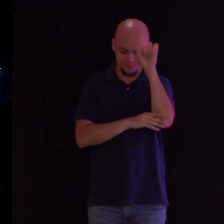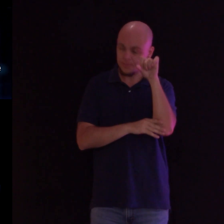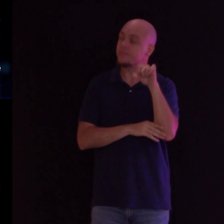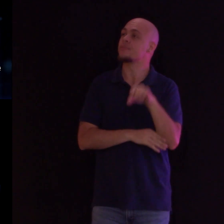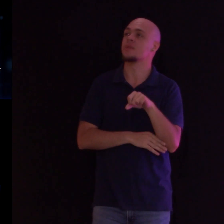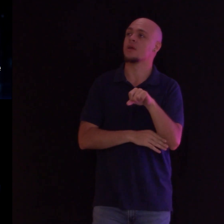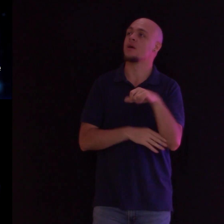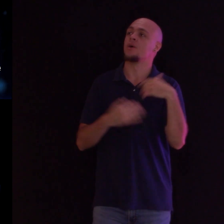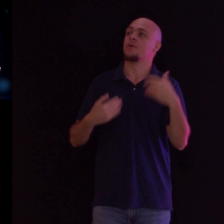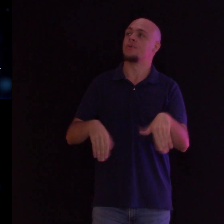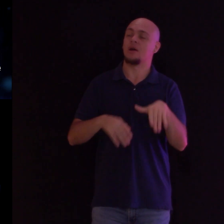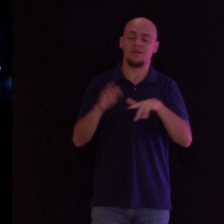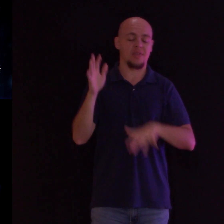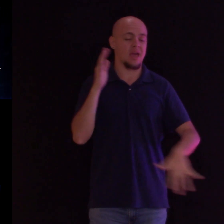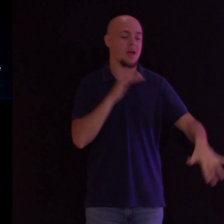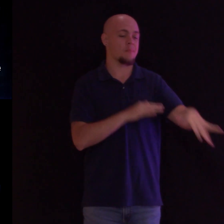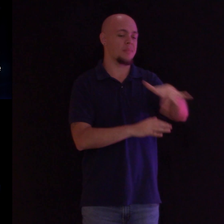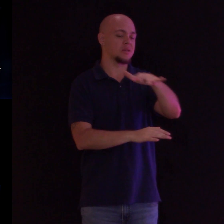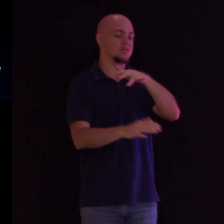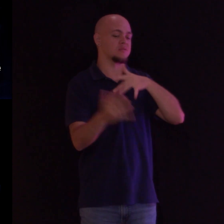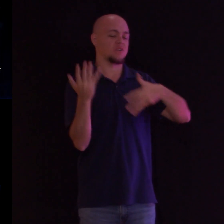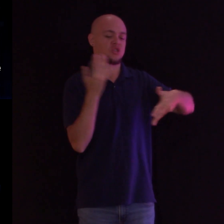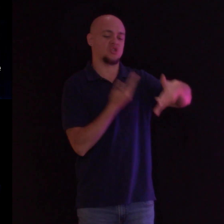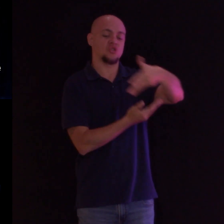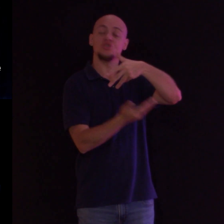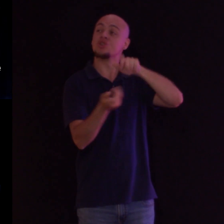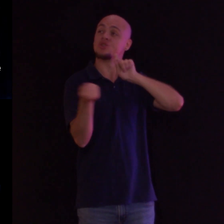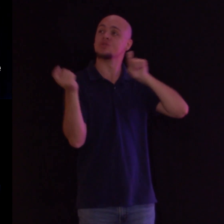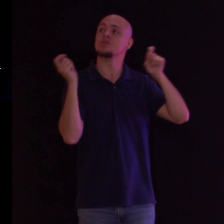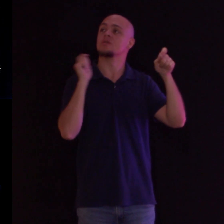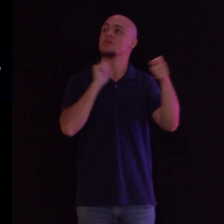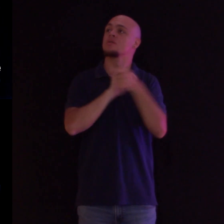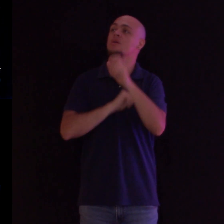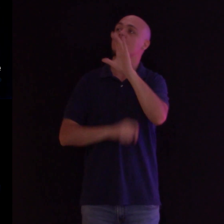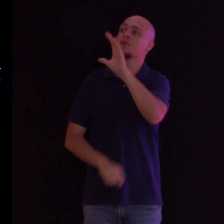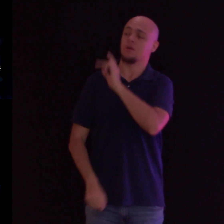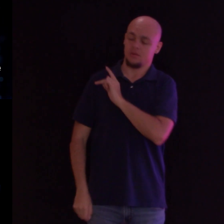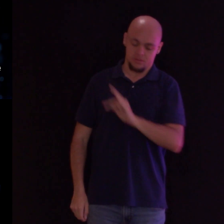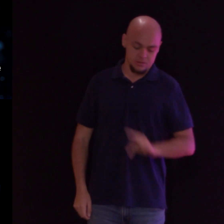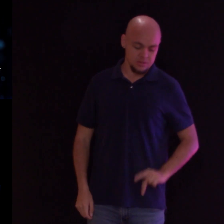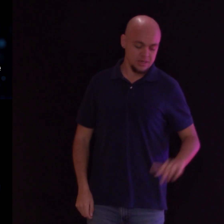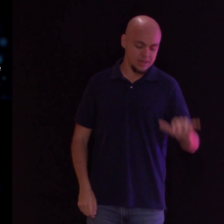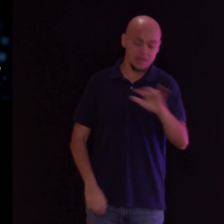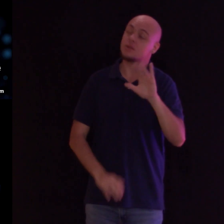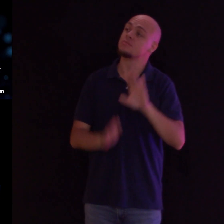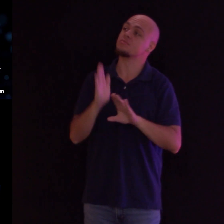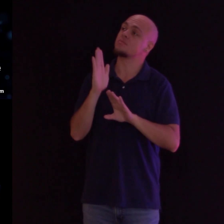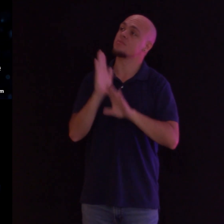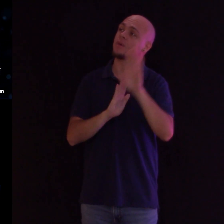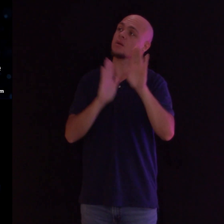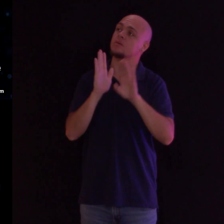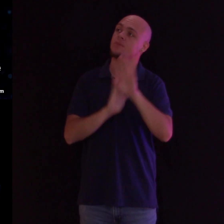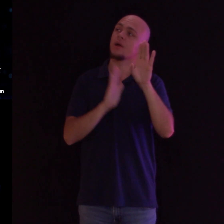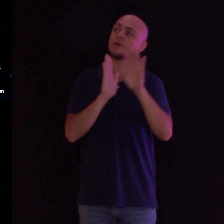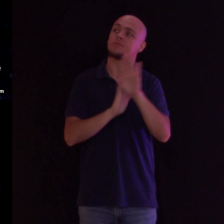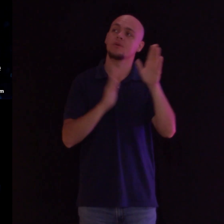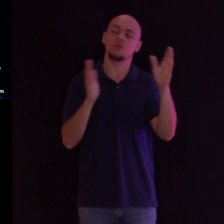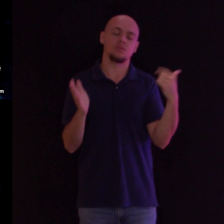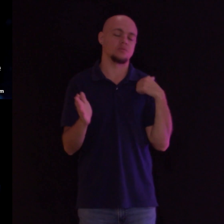atmosphere Build your kingdom here We pray